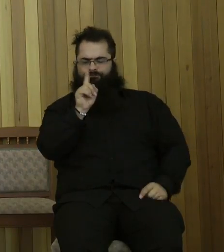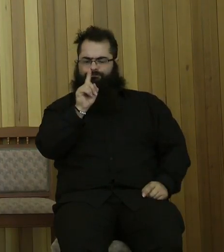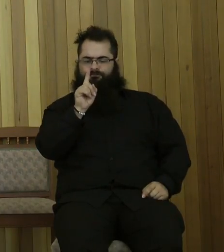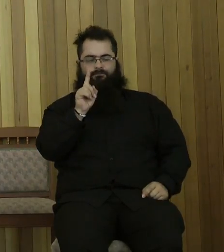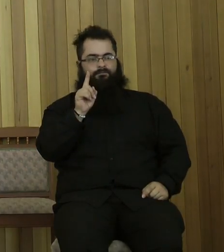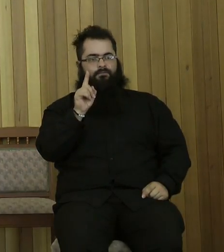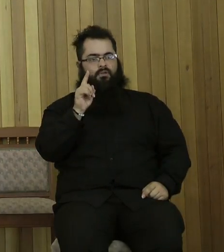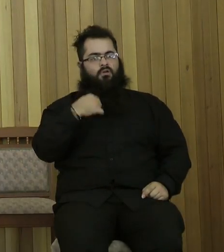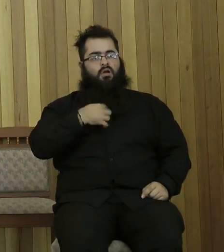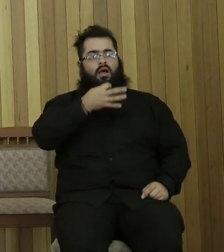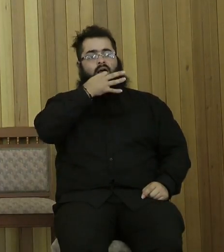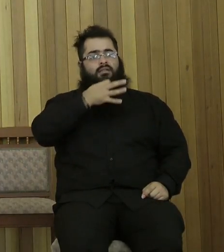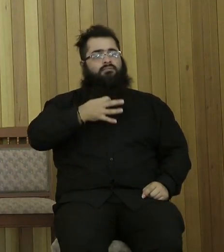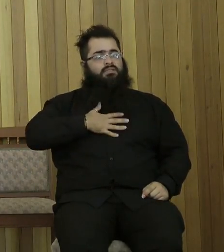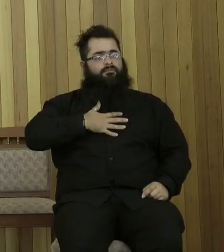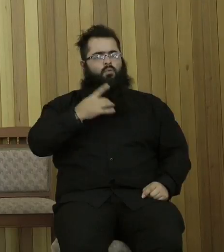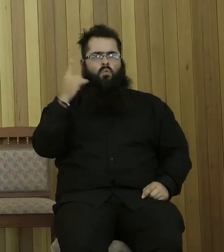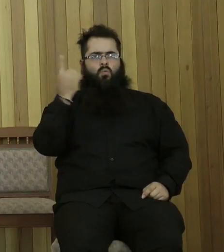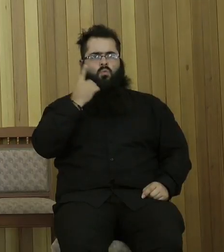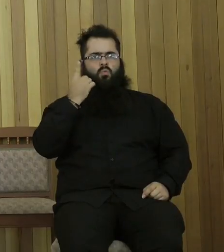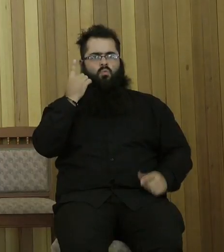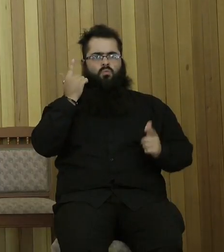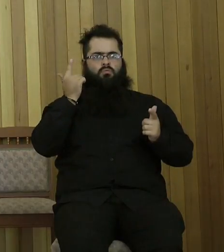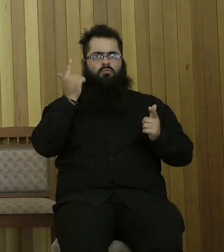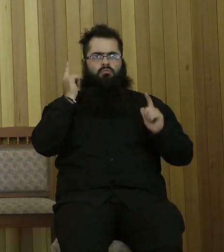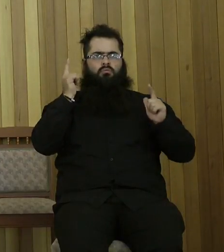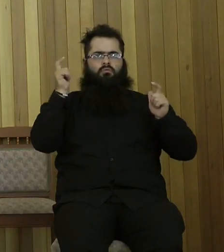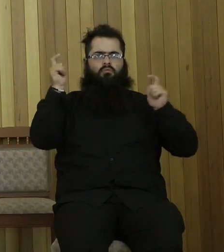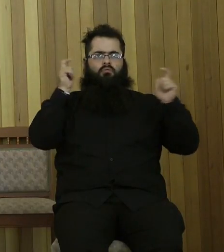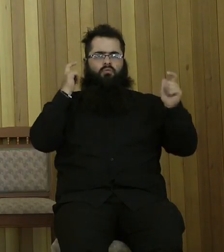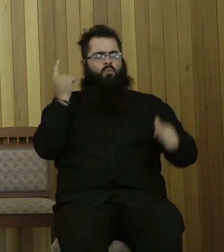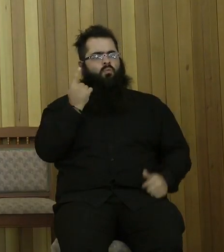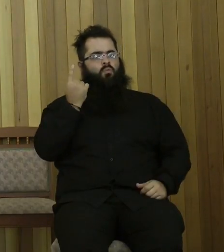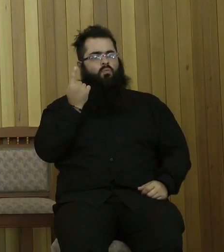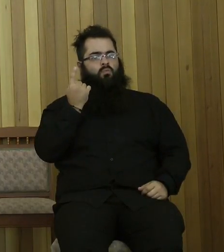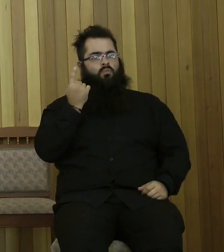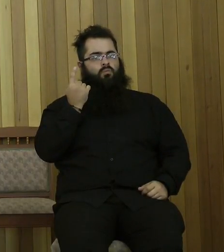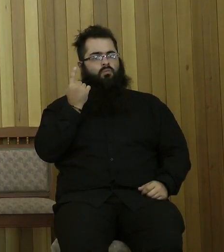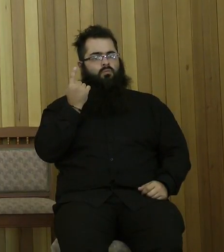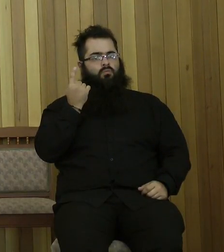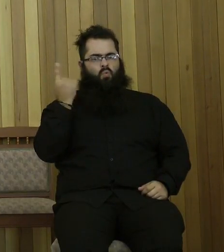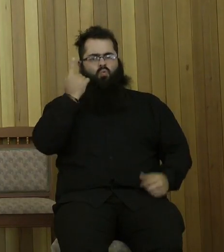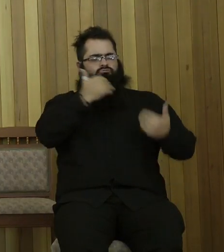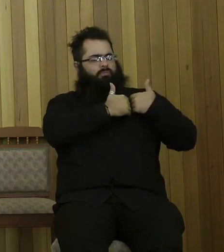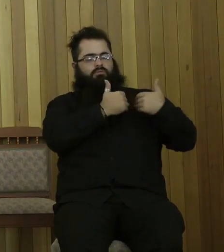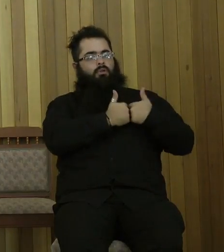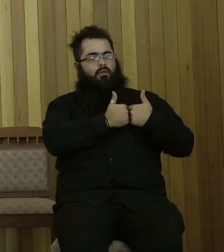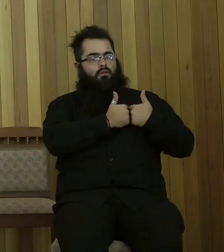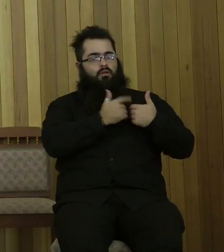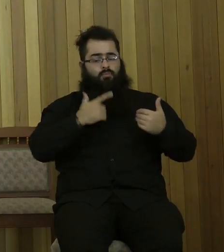who was behind all this? Because it's become very, very clear to me that even though I've never